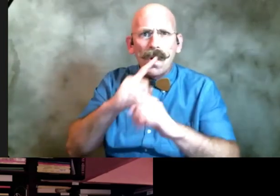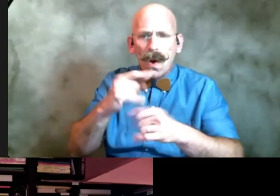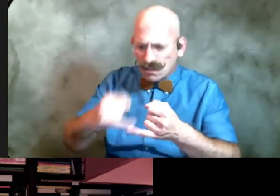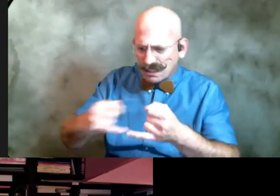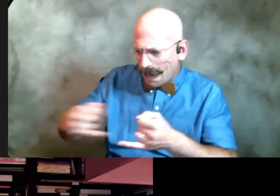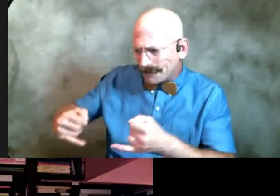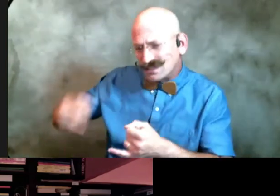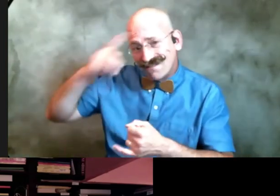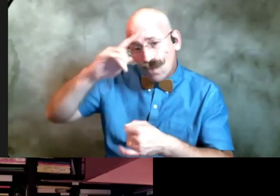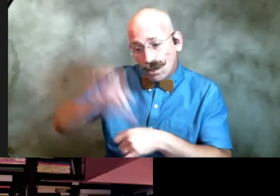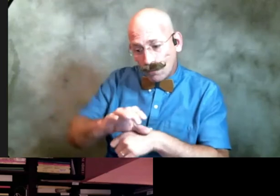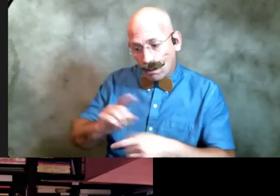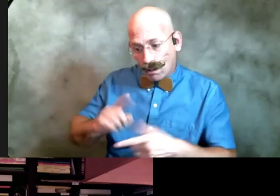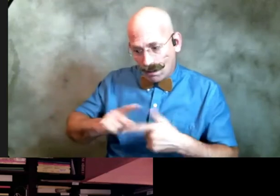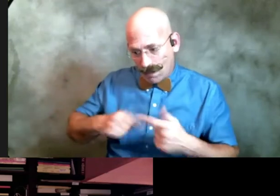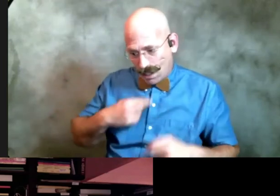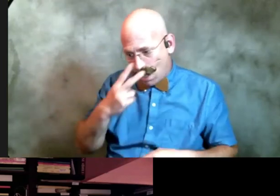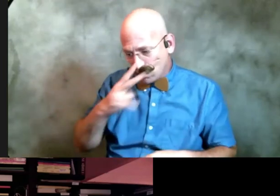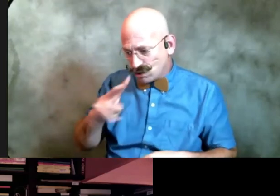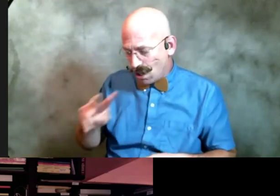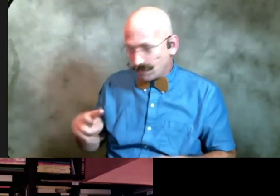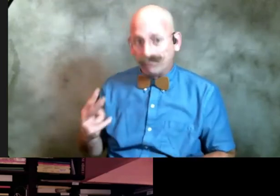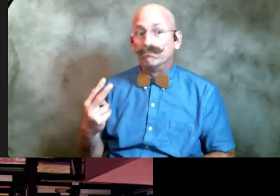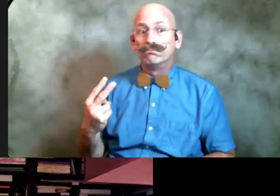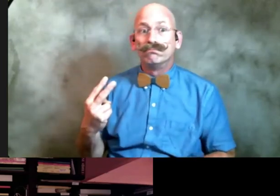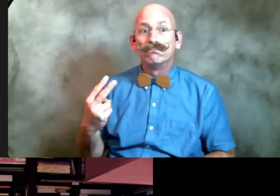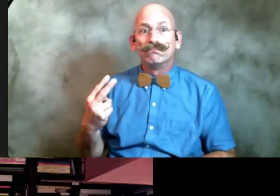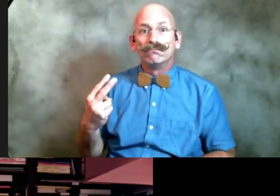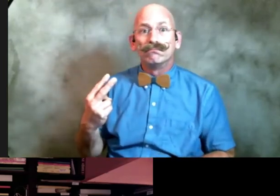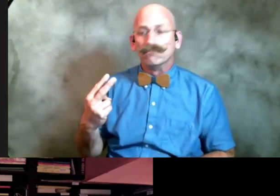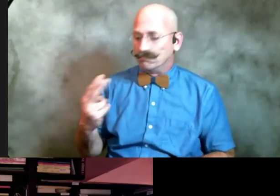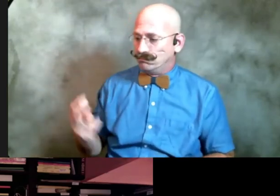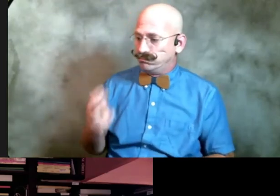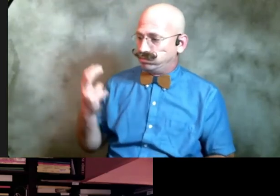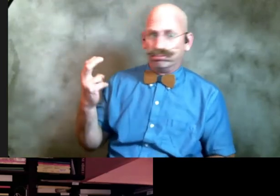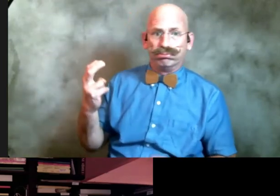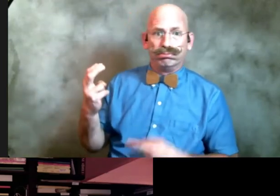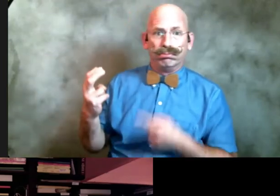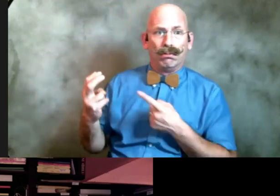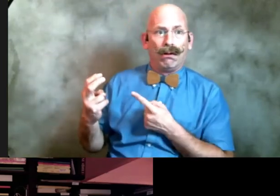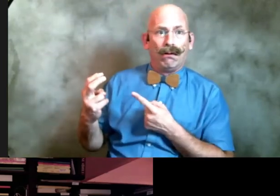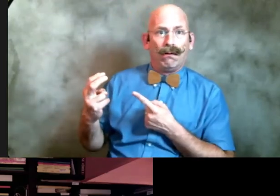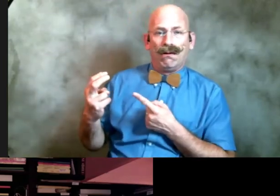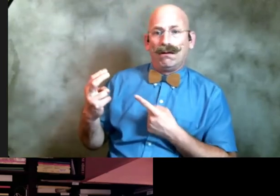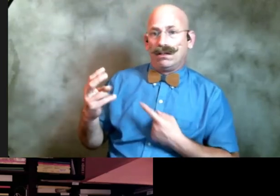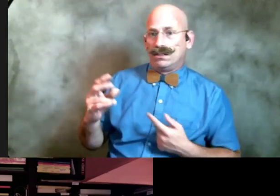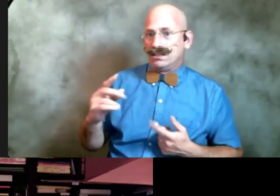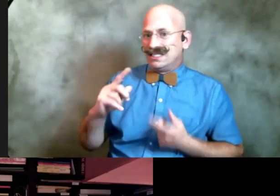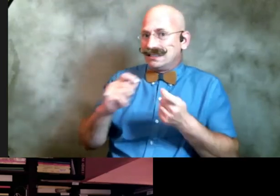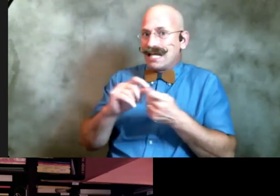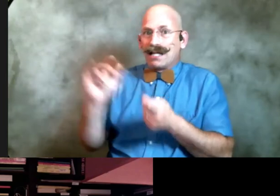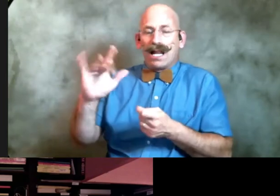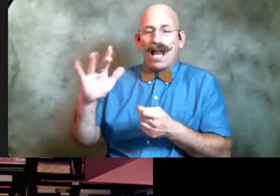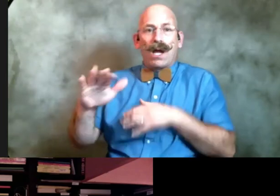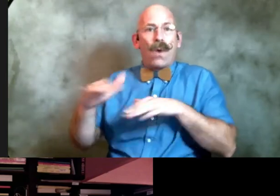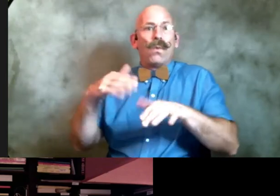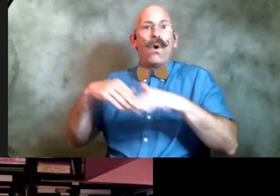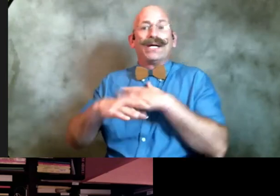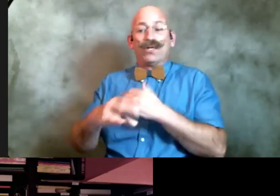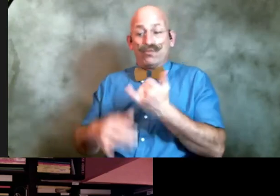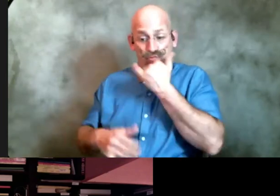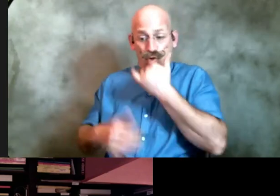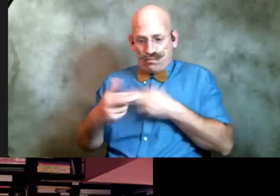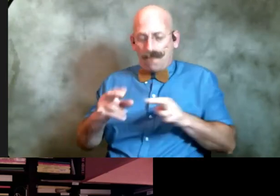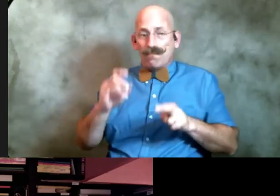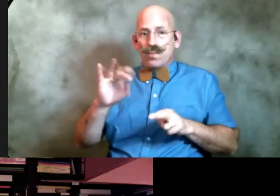and then i saw the eyes it was exactly as if i had walked into the wrong room or woken